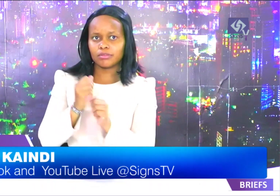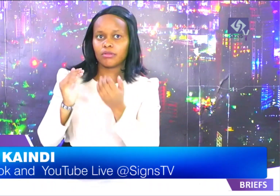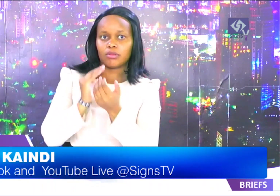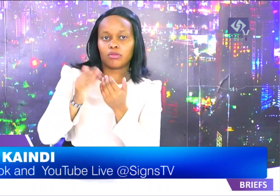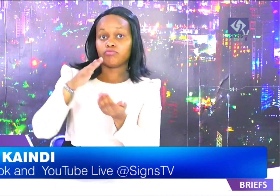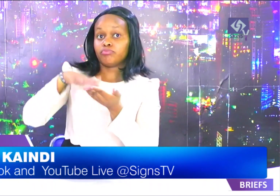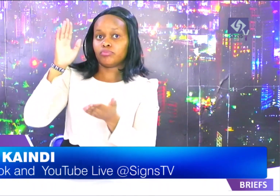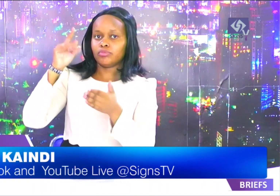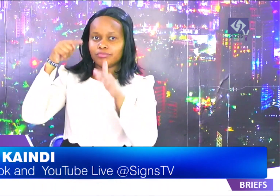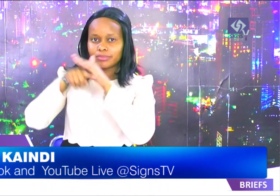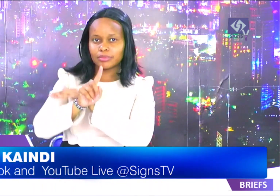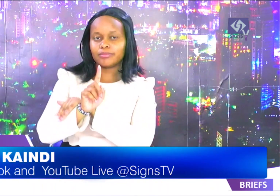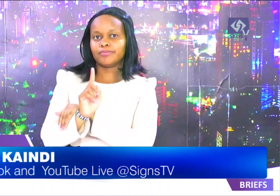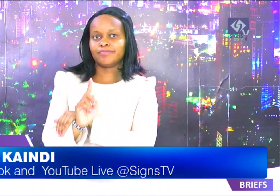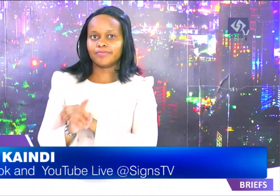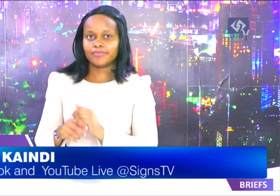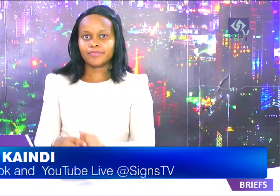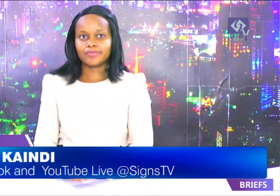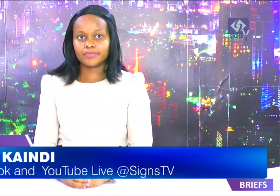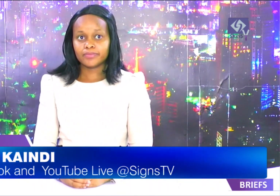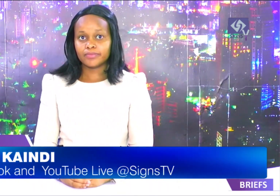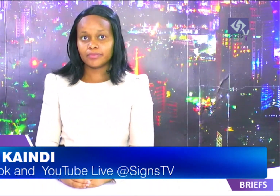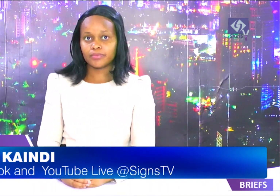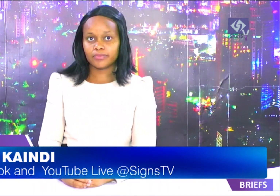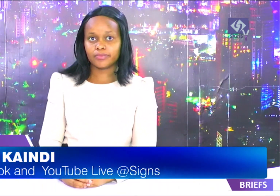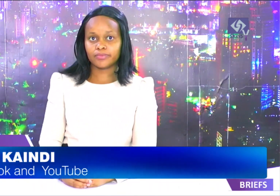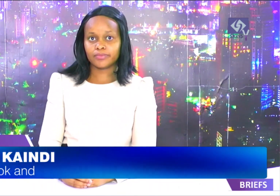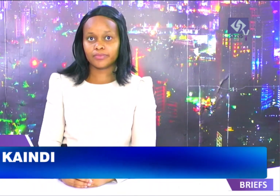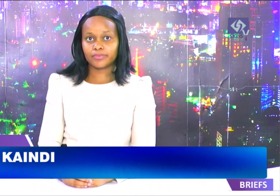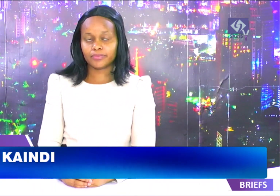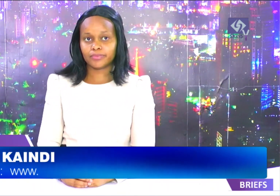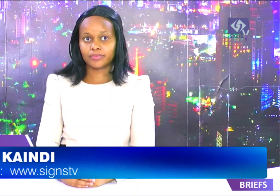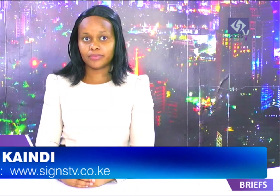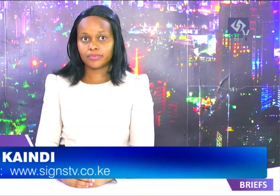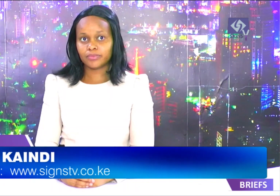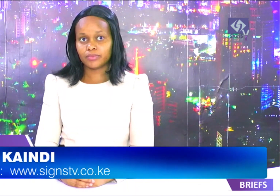and more people so as to make health care more accessible and affordable.